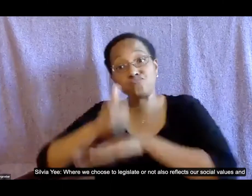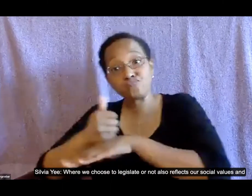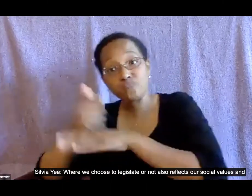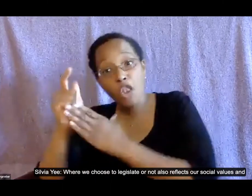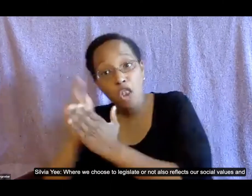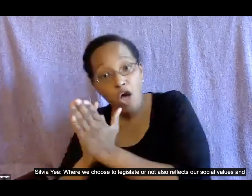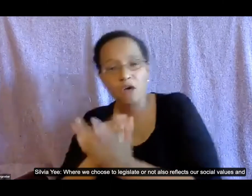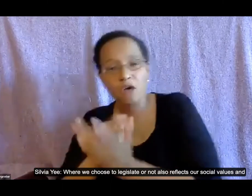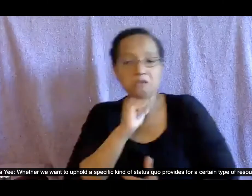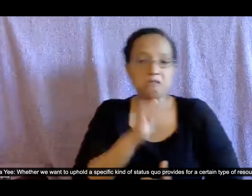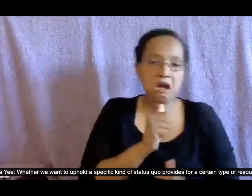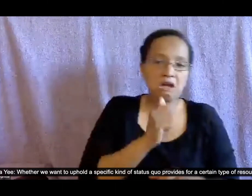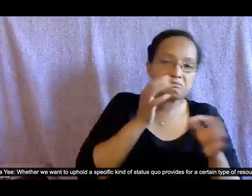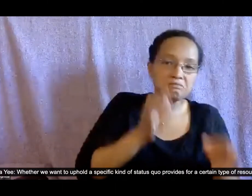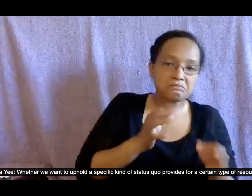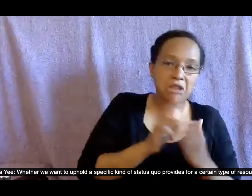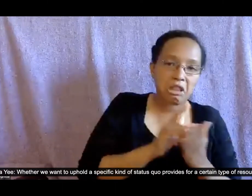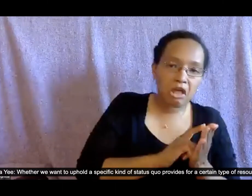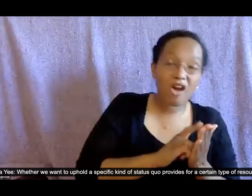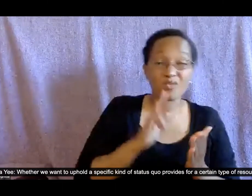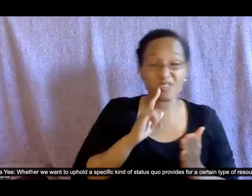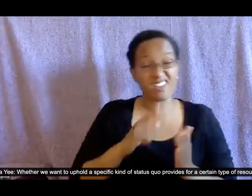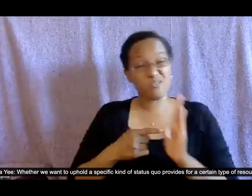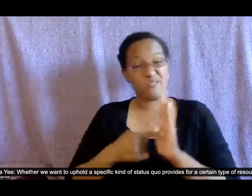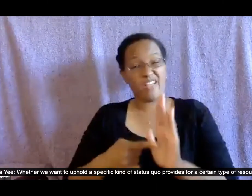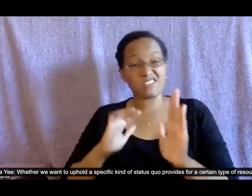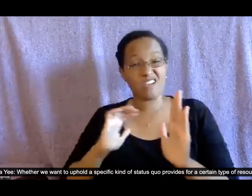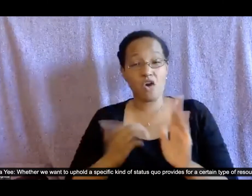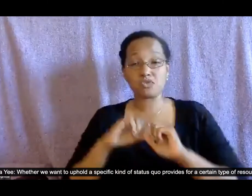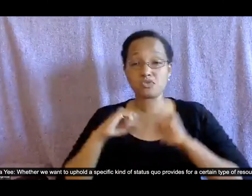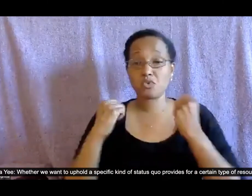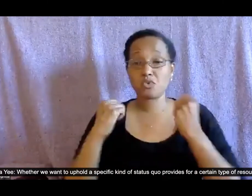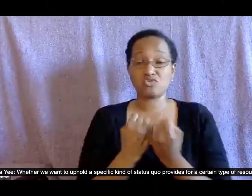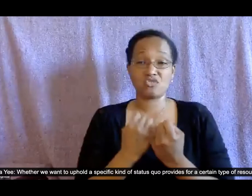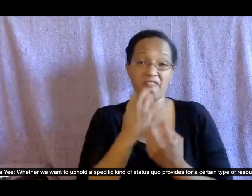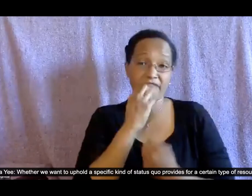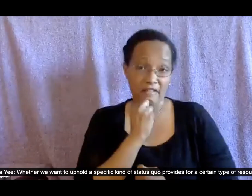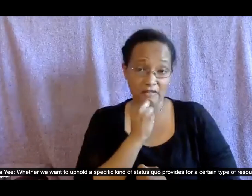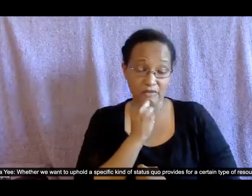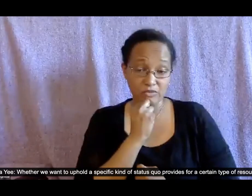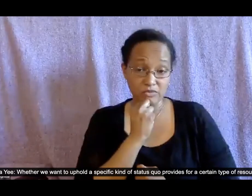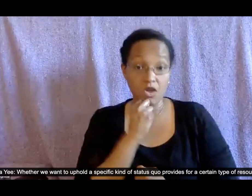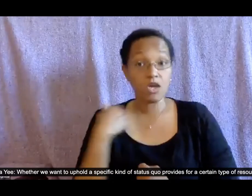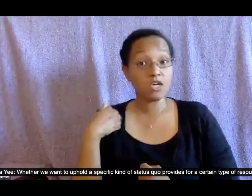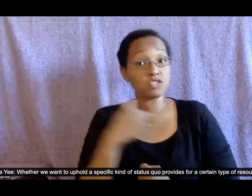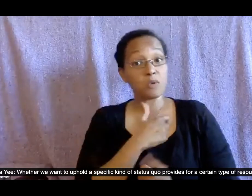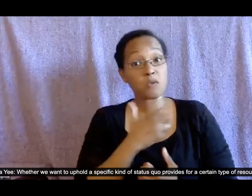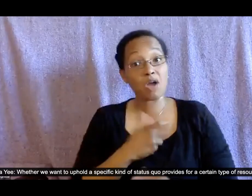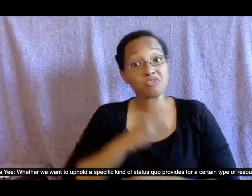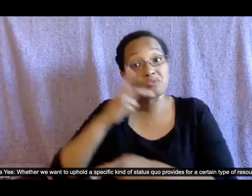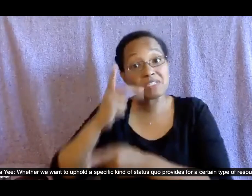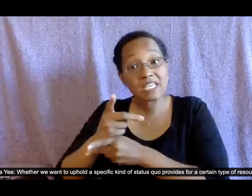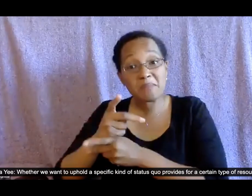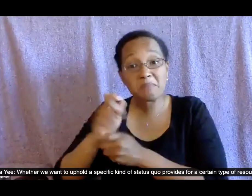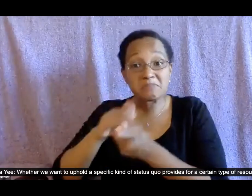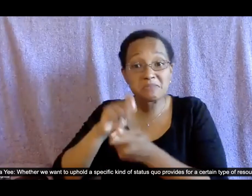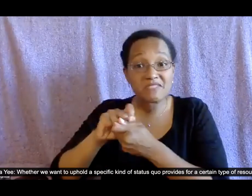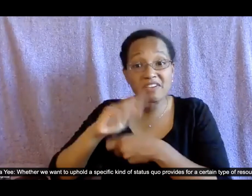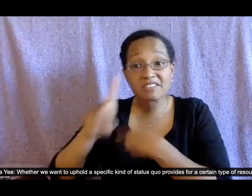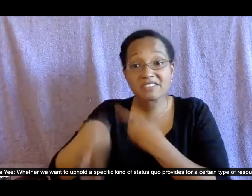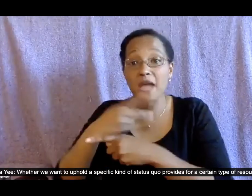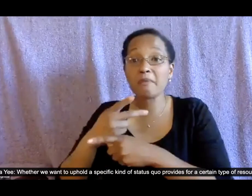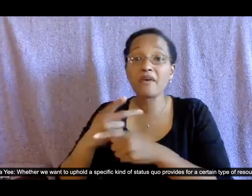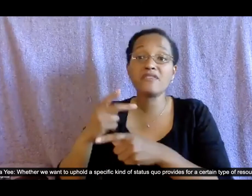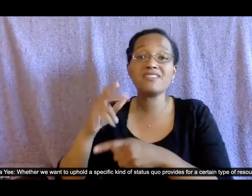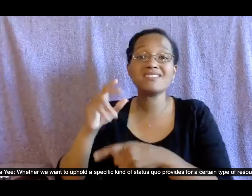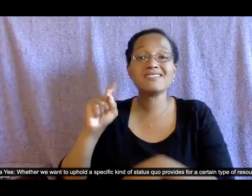whether we want to uphold a specific kind of status quo that provides for a certain type of resource distribution